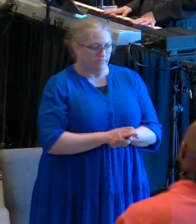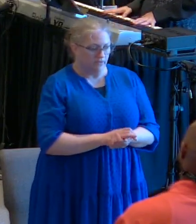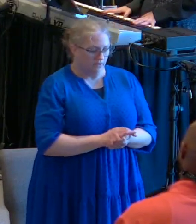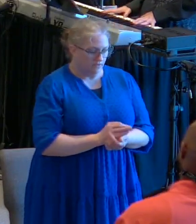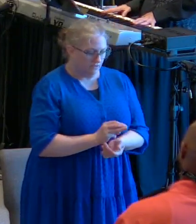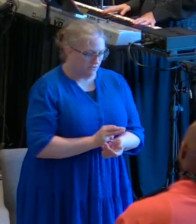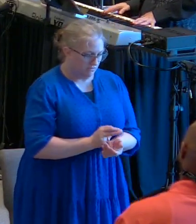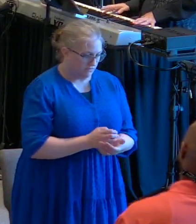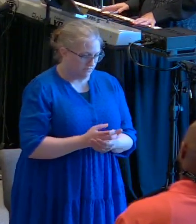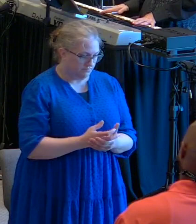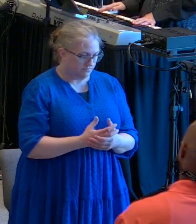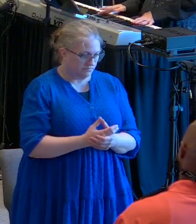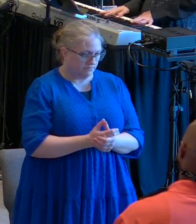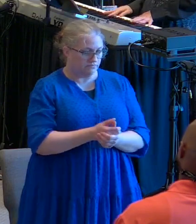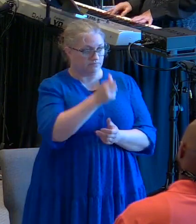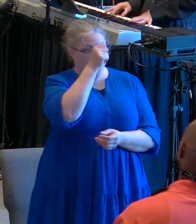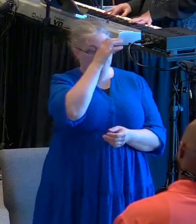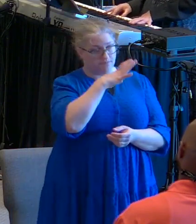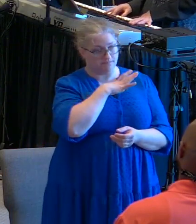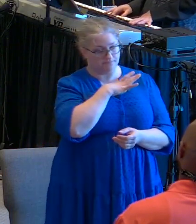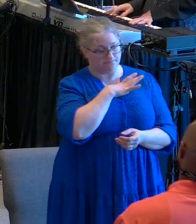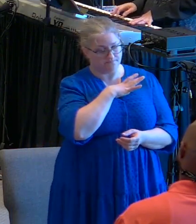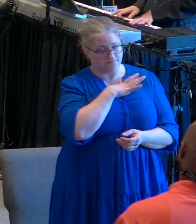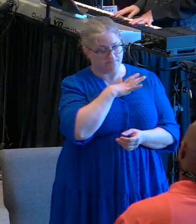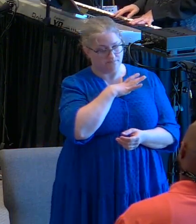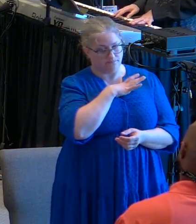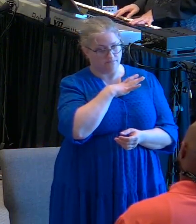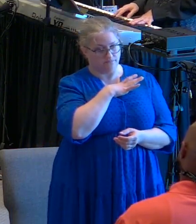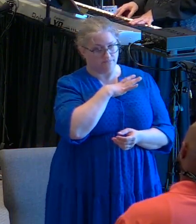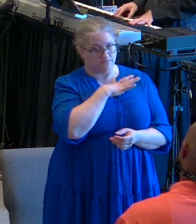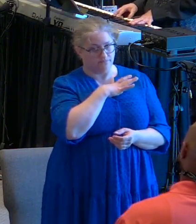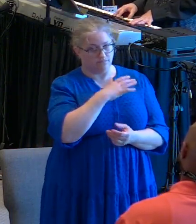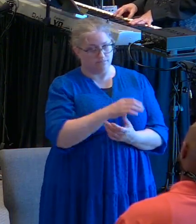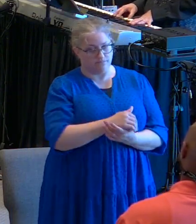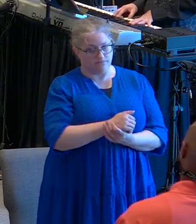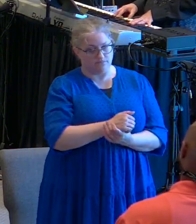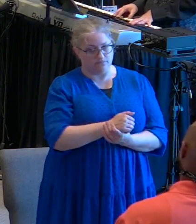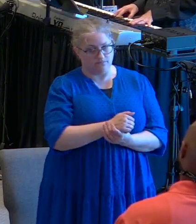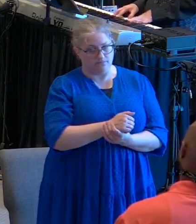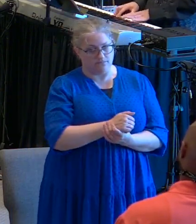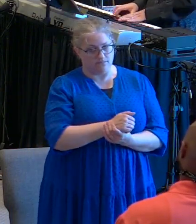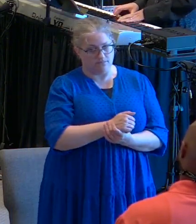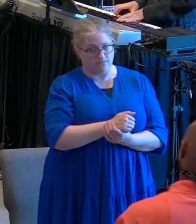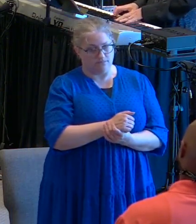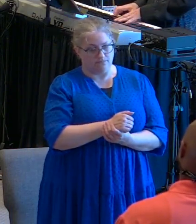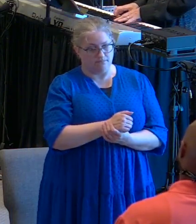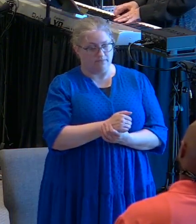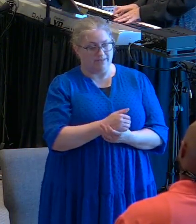there was a man that was attacked by a creeping paralysis